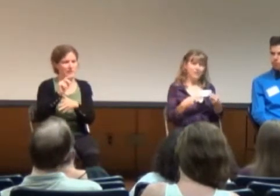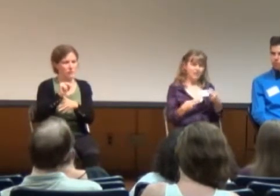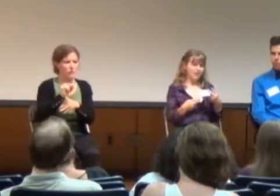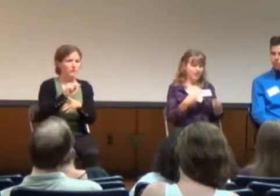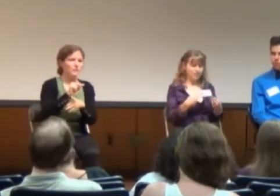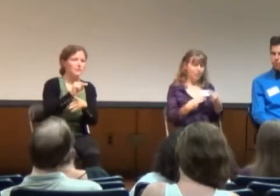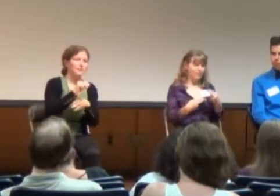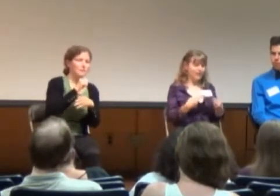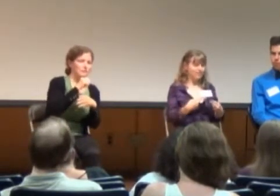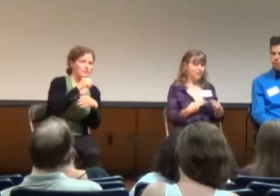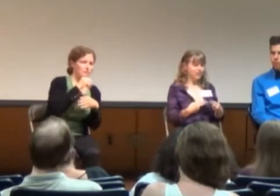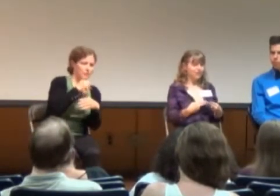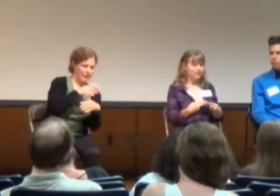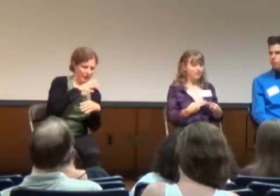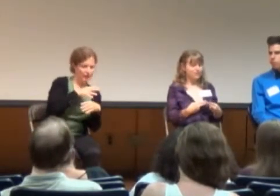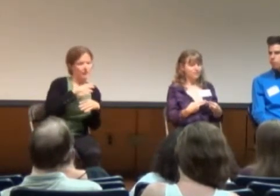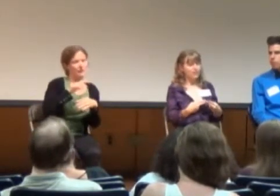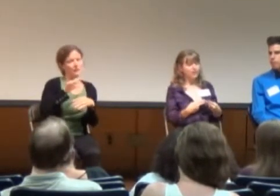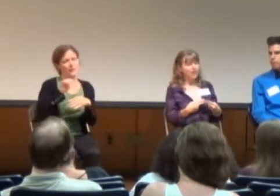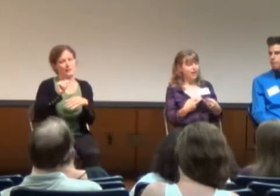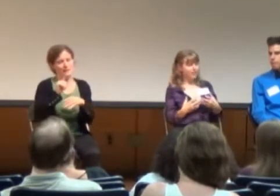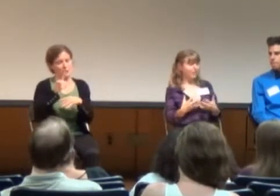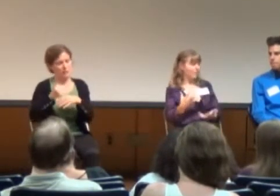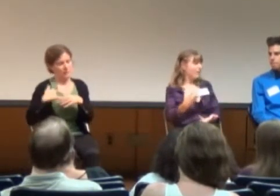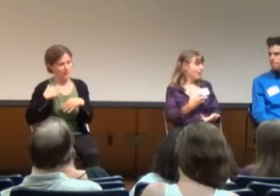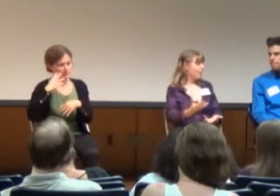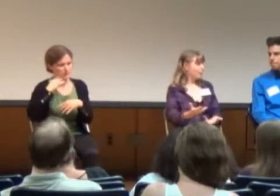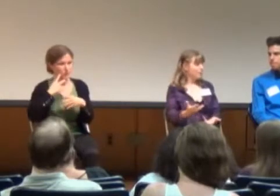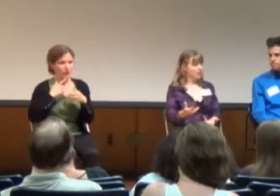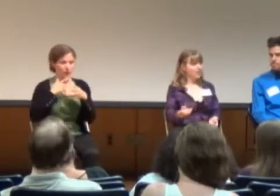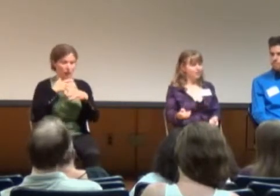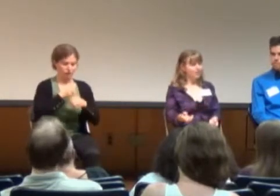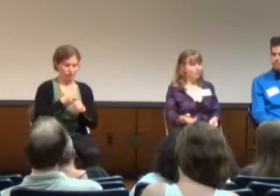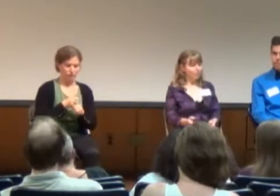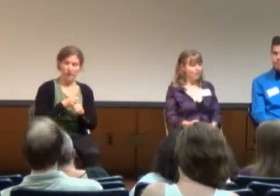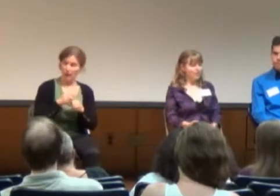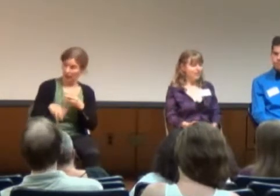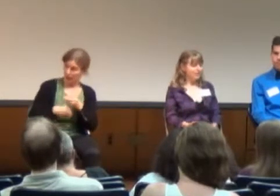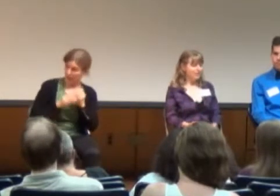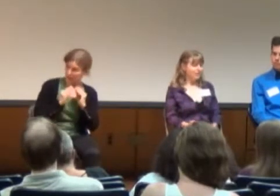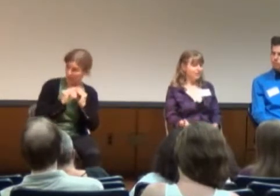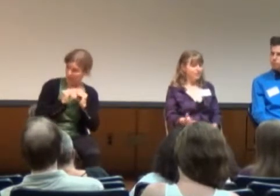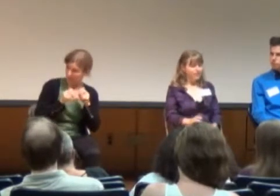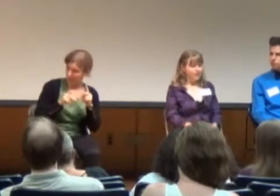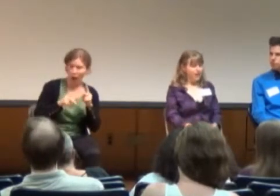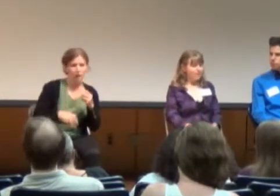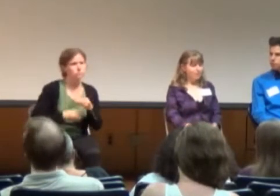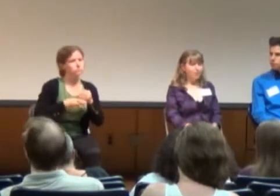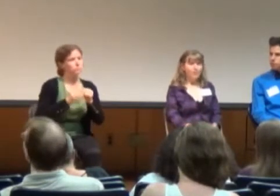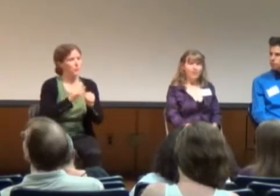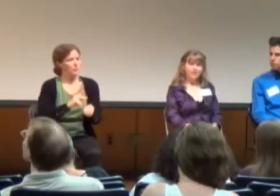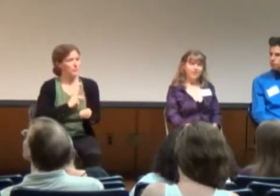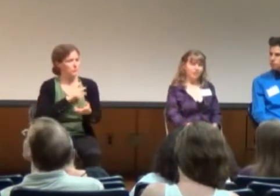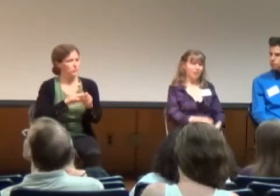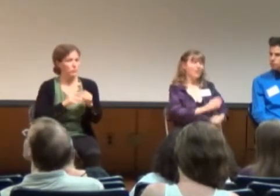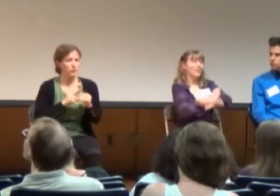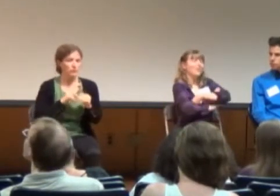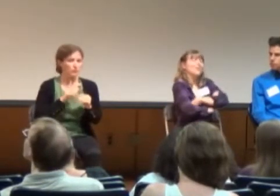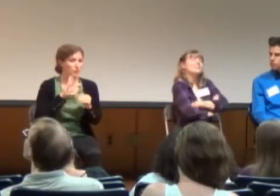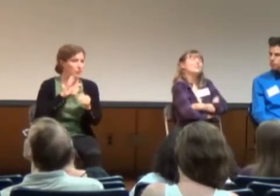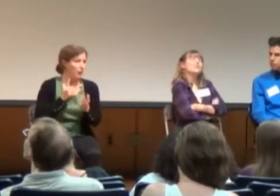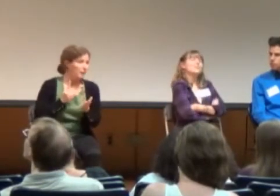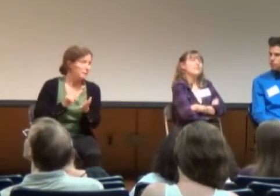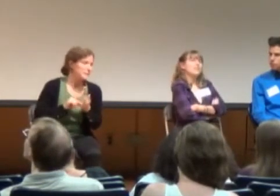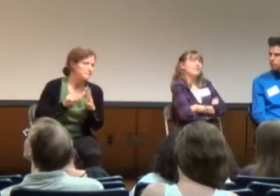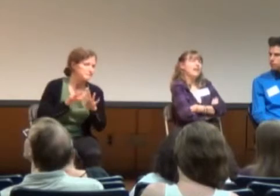and femininity, and what my experiences have been. And I was able to make it more personal and more detailed. And I don't know when that's going to run,